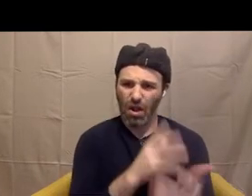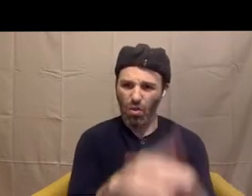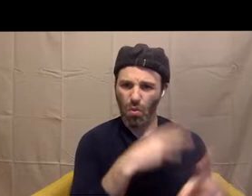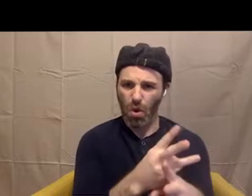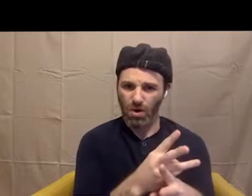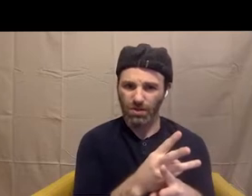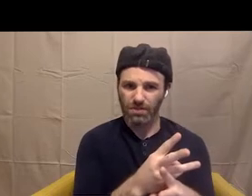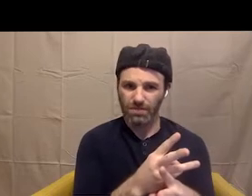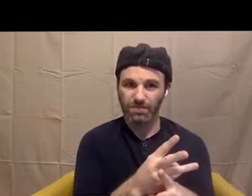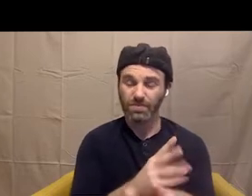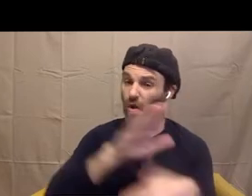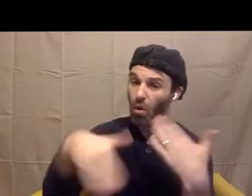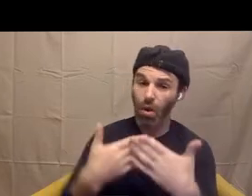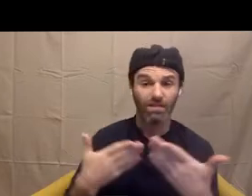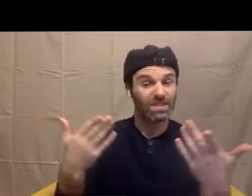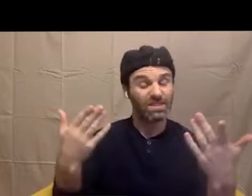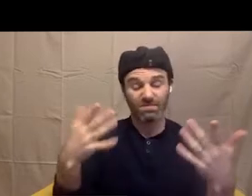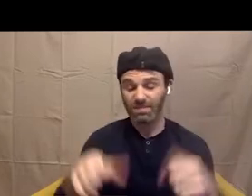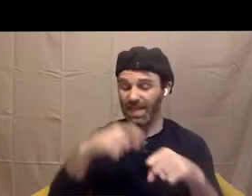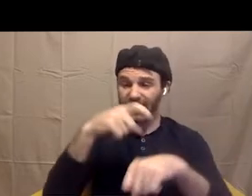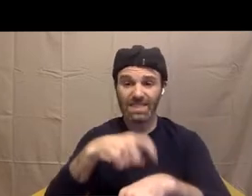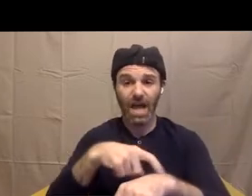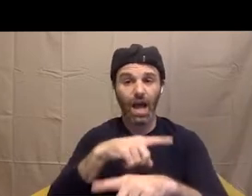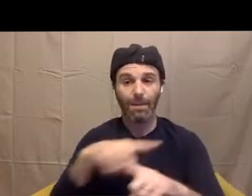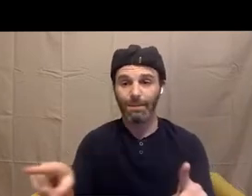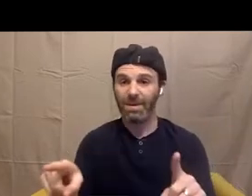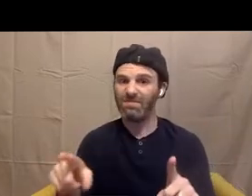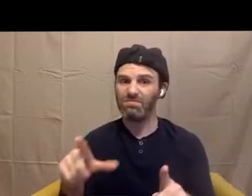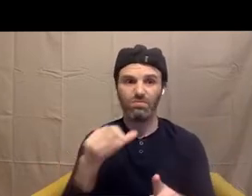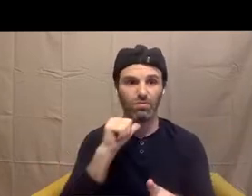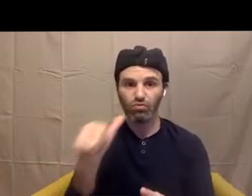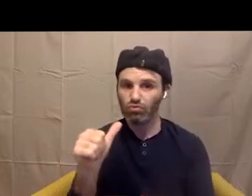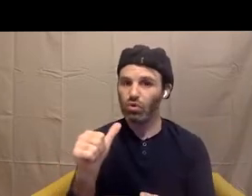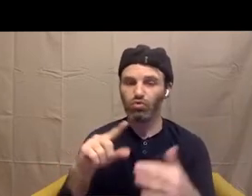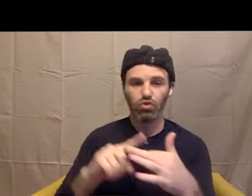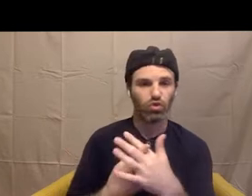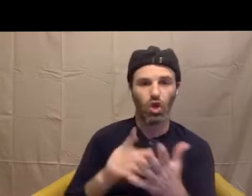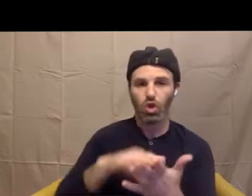All of this takes time, but you don't just start learning about sex, learning about yourself or sex during puberty.